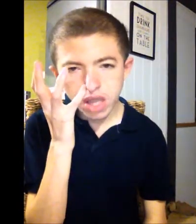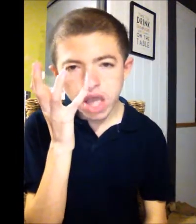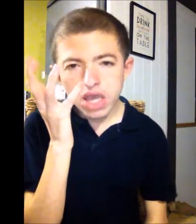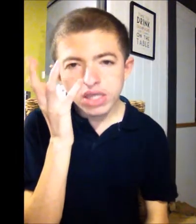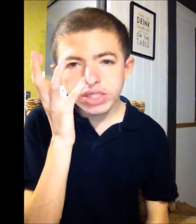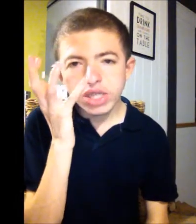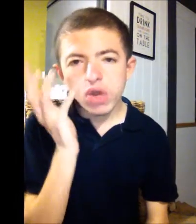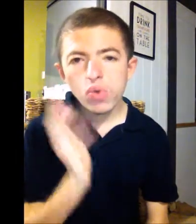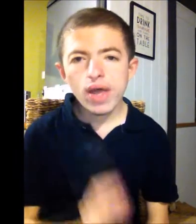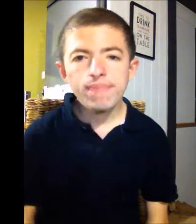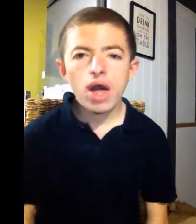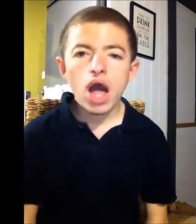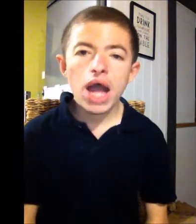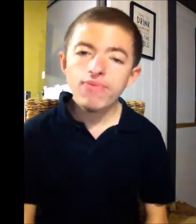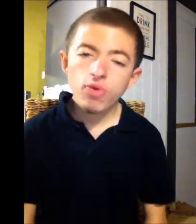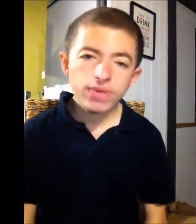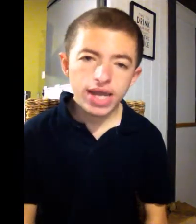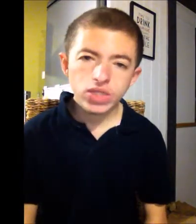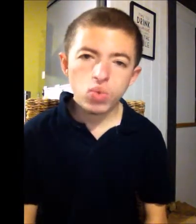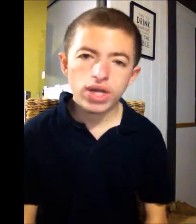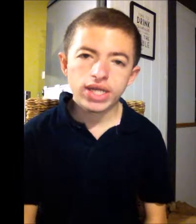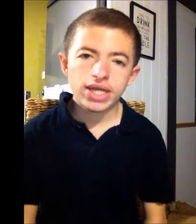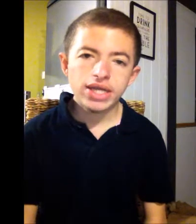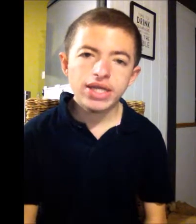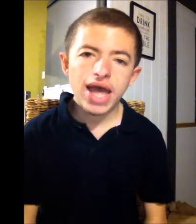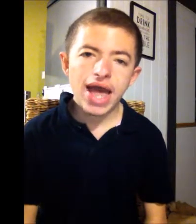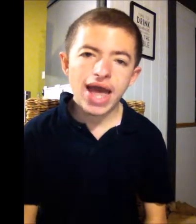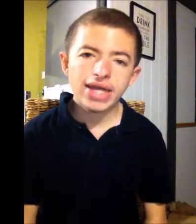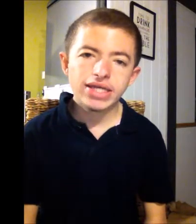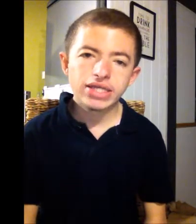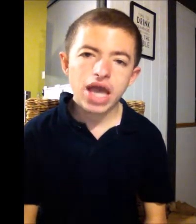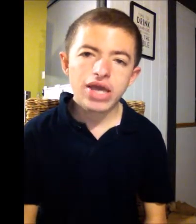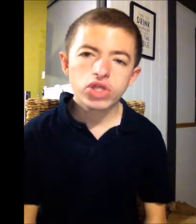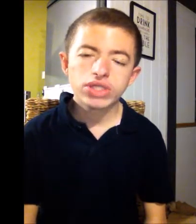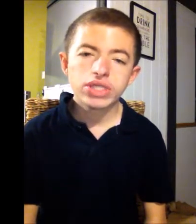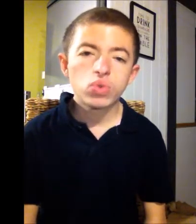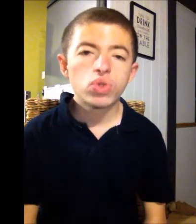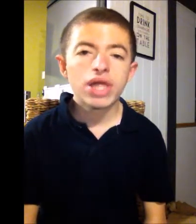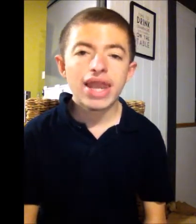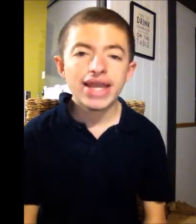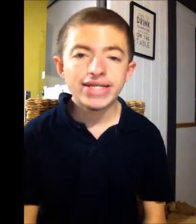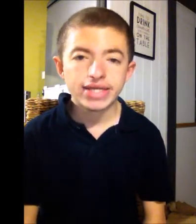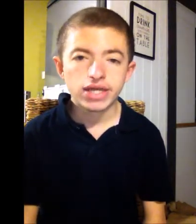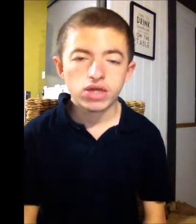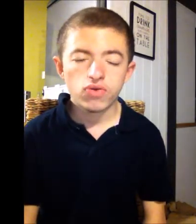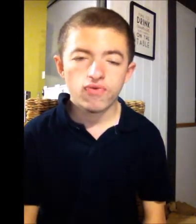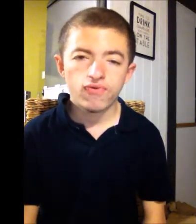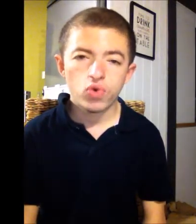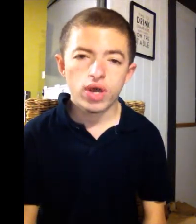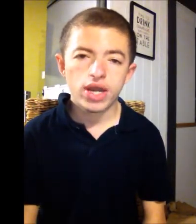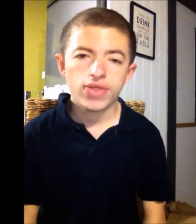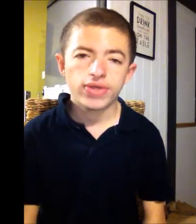So, um, I'm Robonats1 here. And I shall see you all later for another